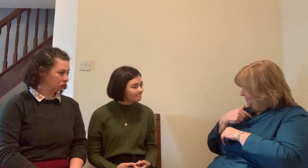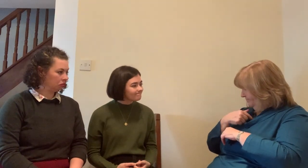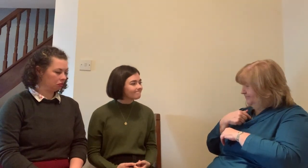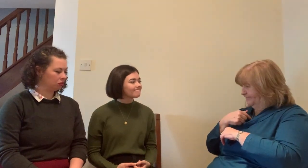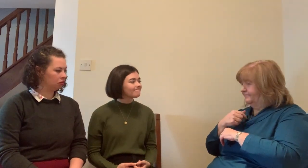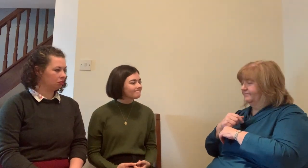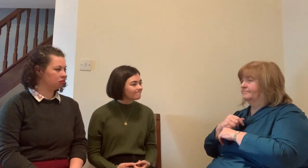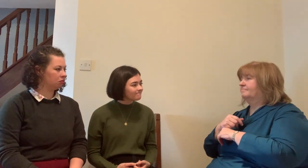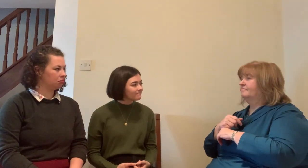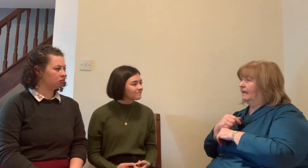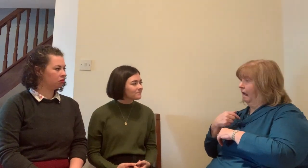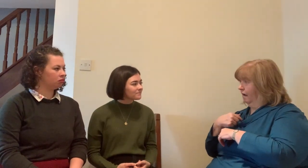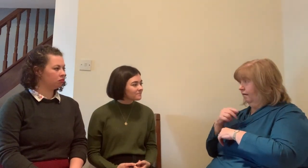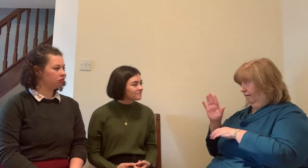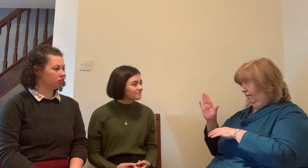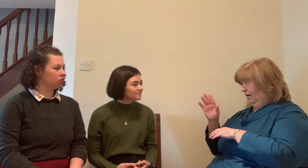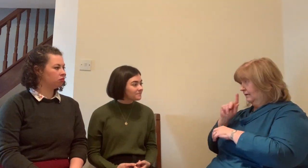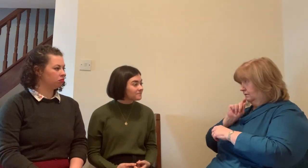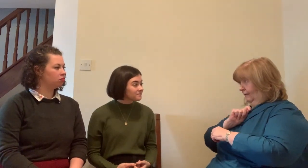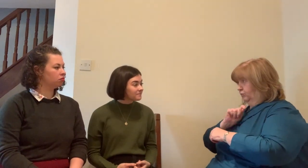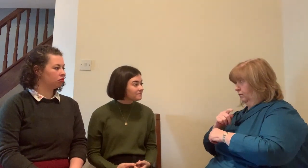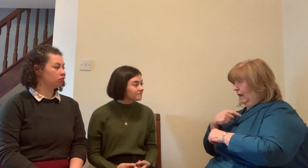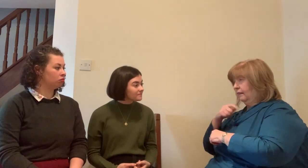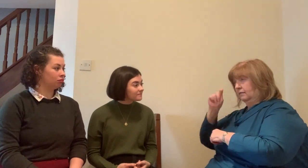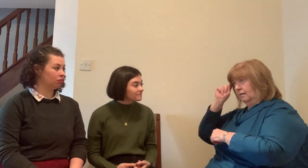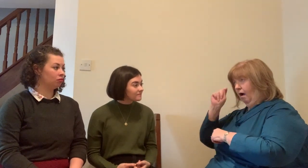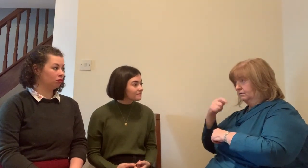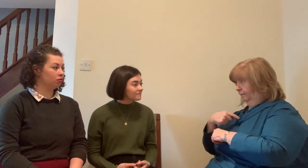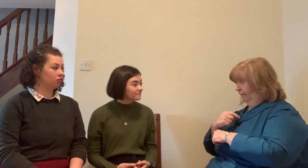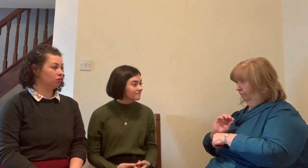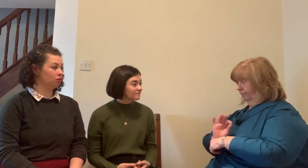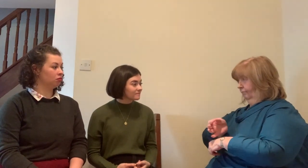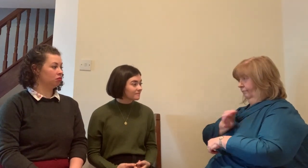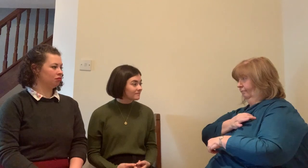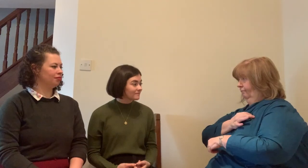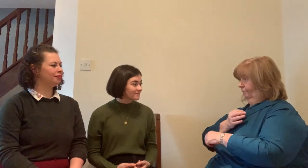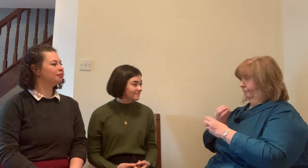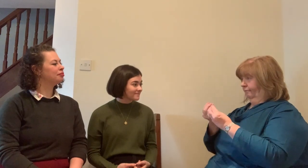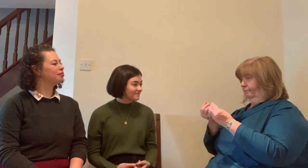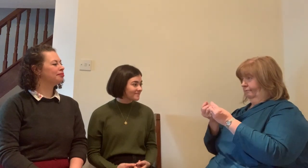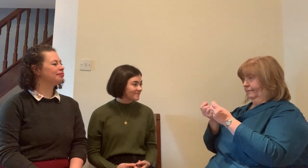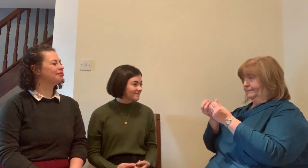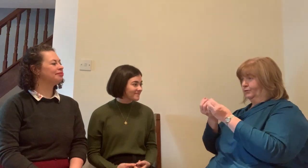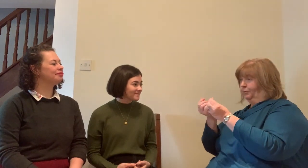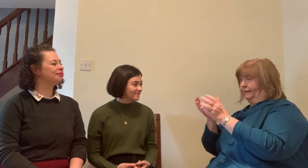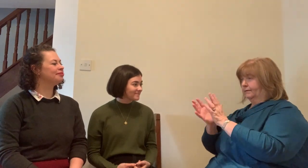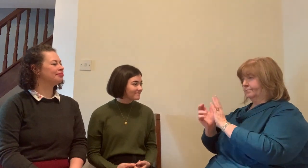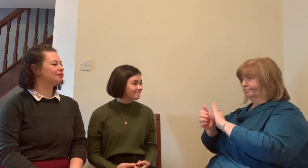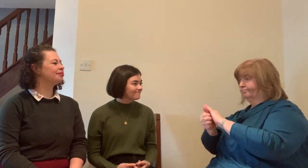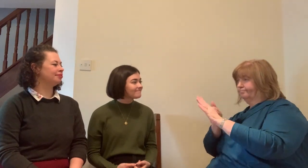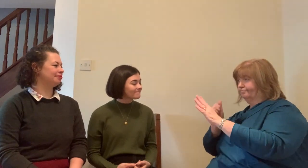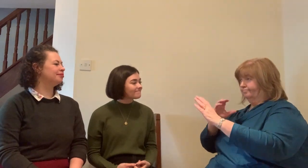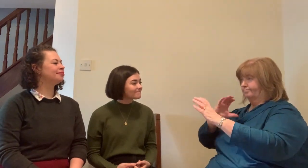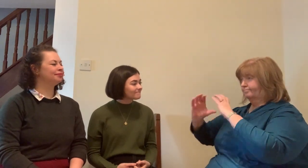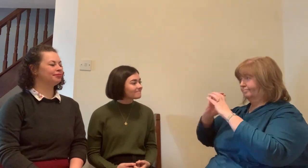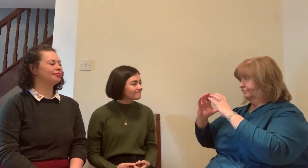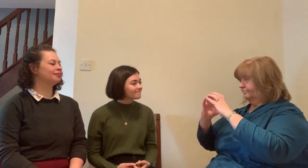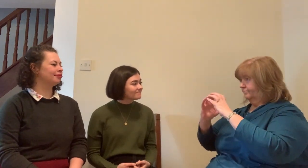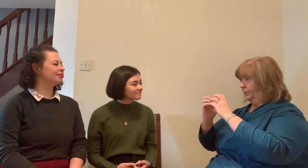signing but the tactile coping strategies in terms of letting somebody know that you were listening to them or with them and I really enjoyed